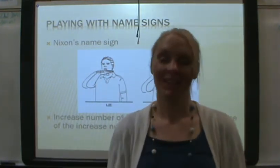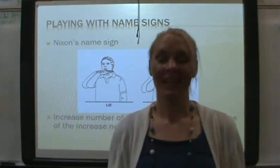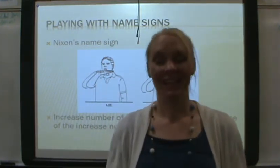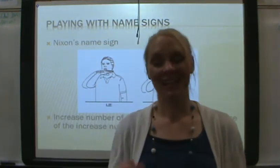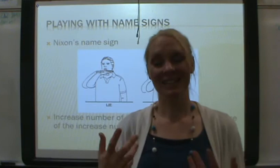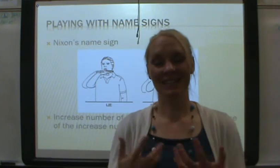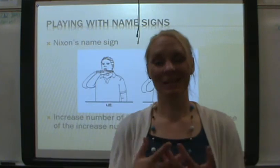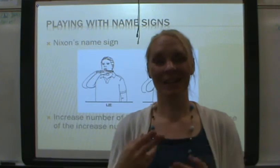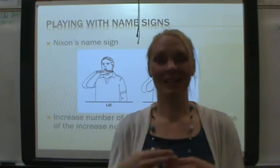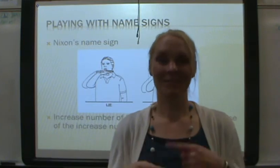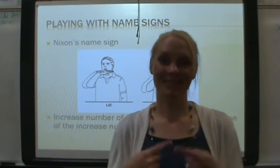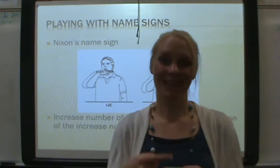It's a combined name sign.